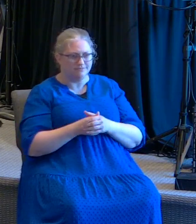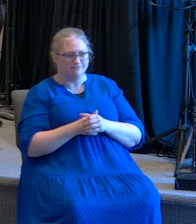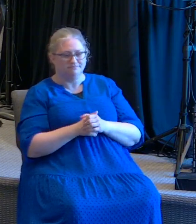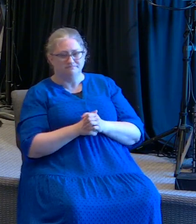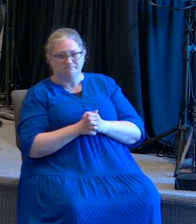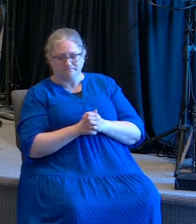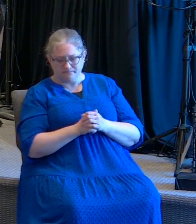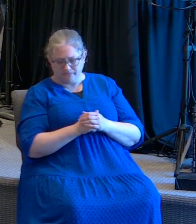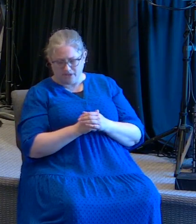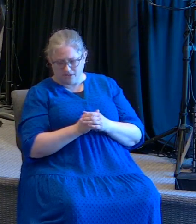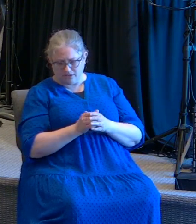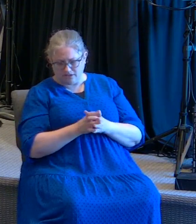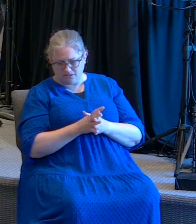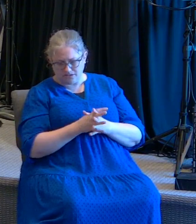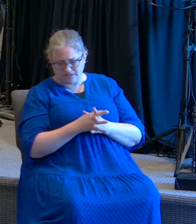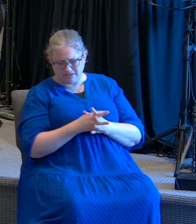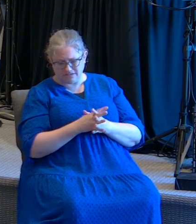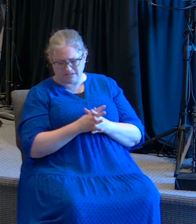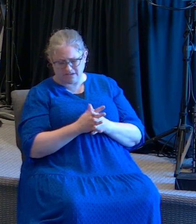nuestros dedos. Delo.